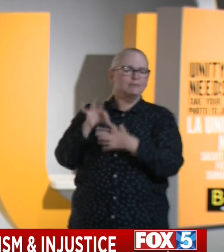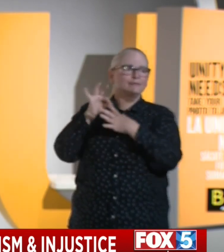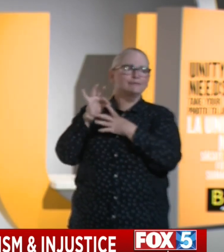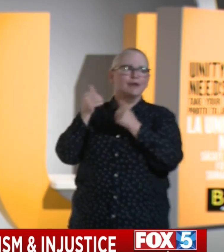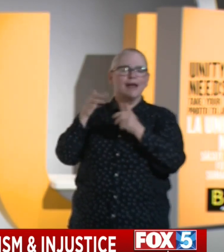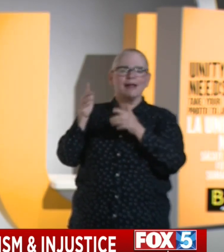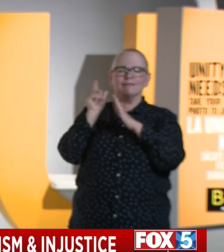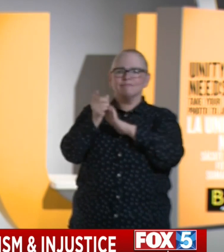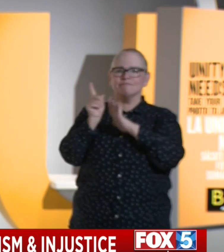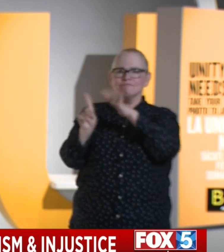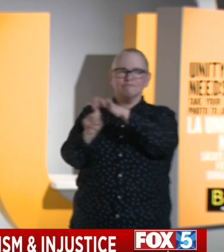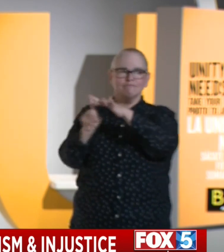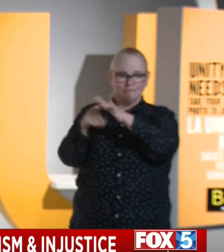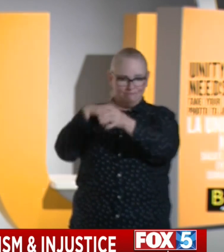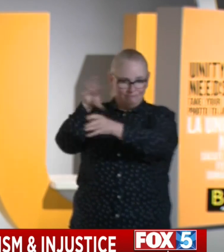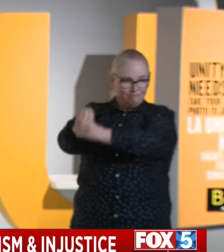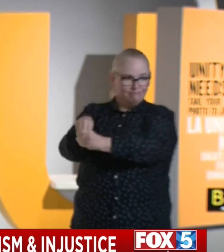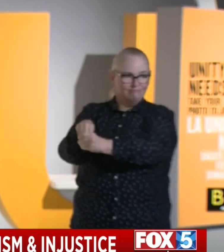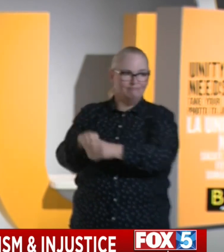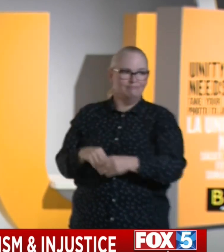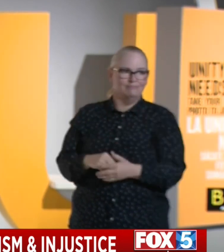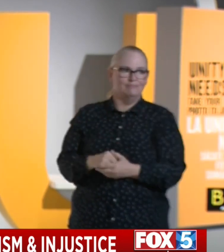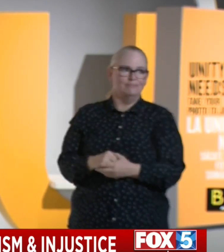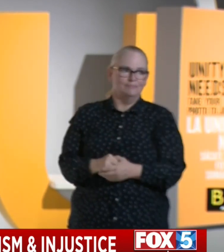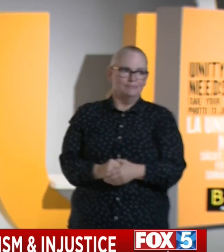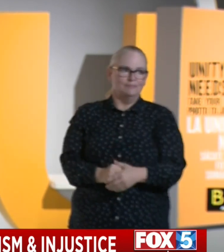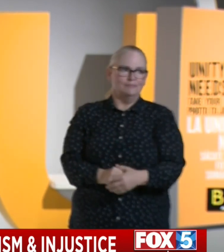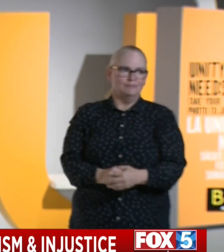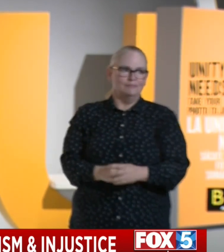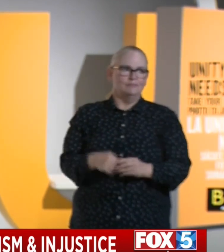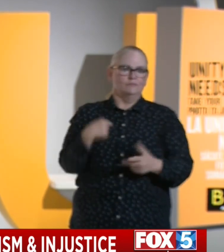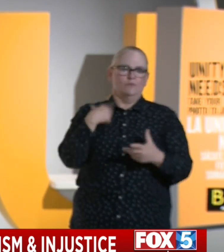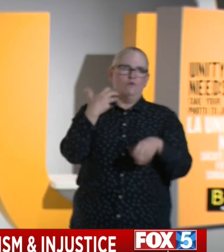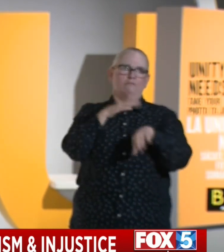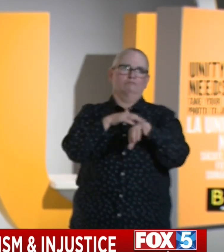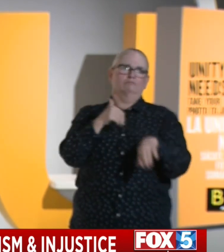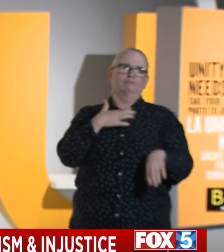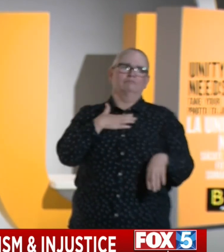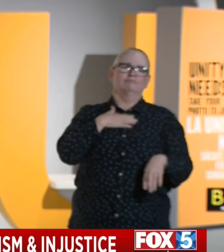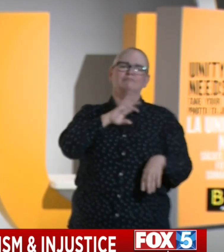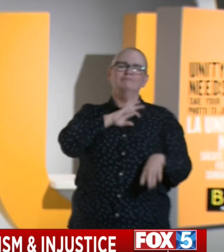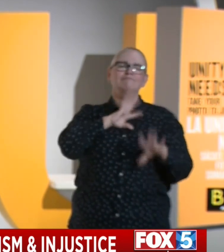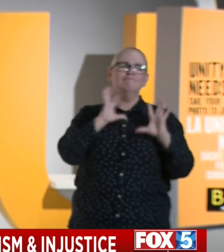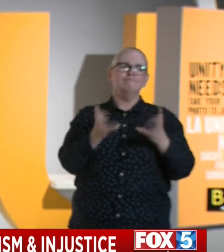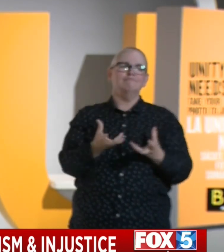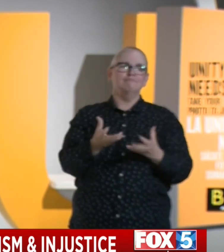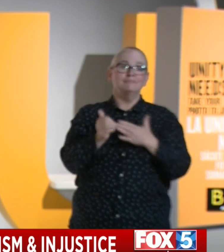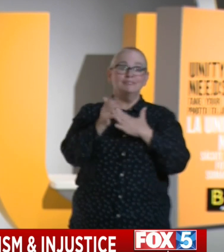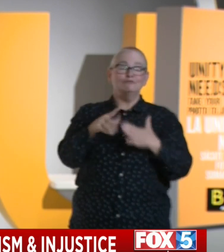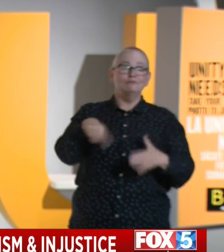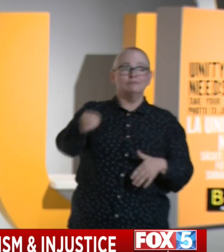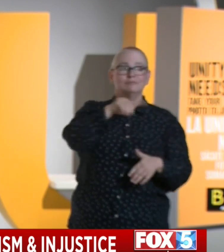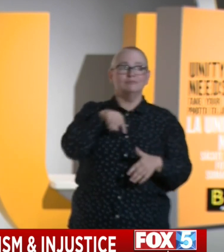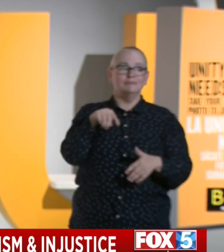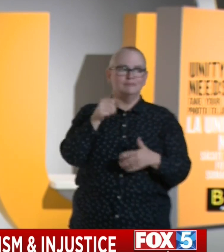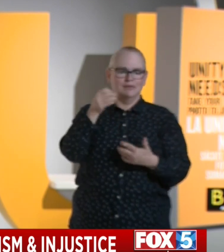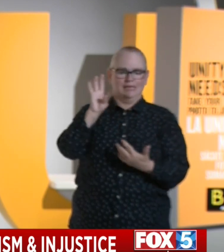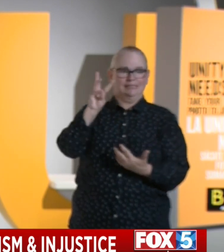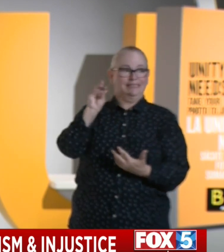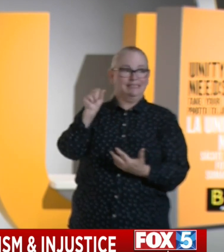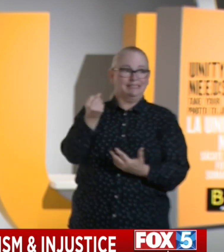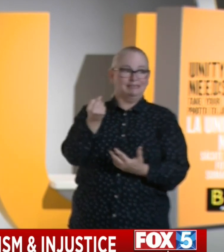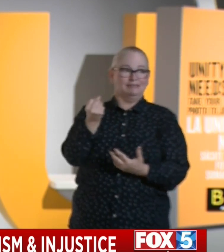close with a call to my fellow law enforcement leaders. In the 60s, we have